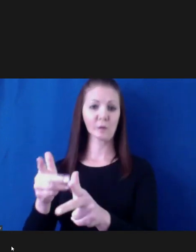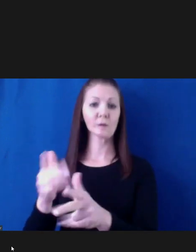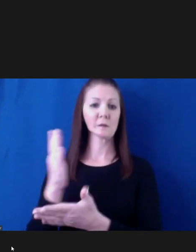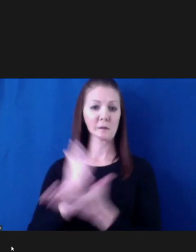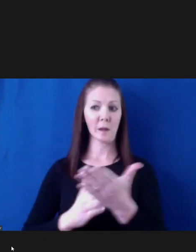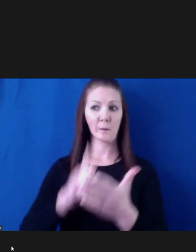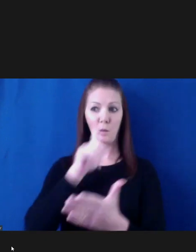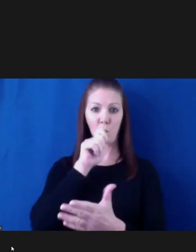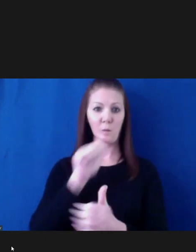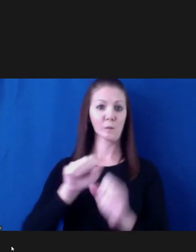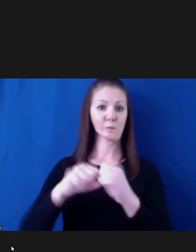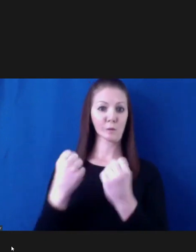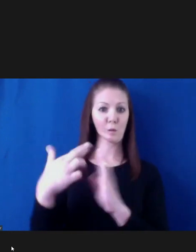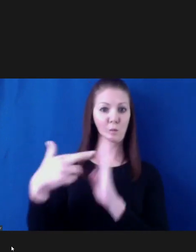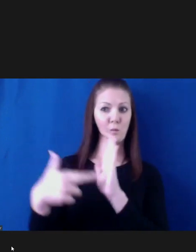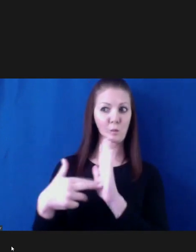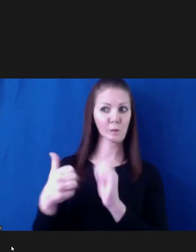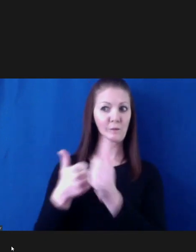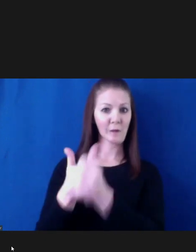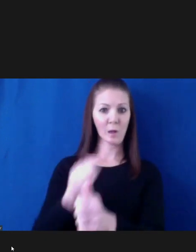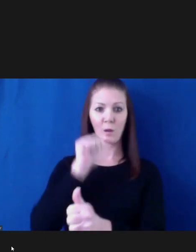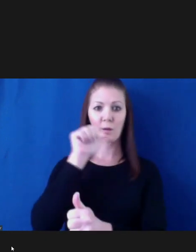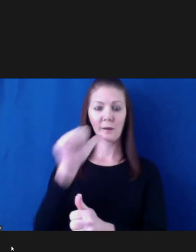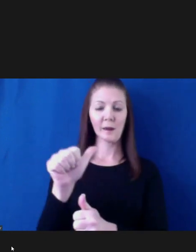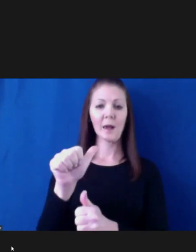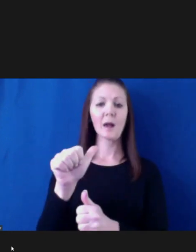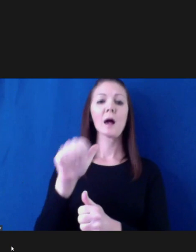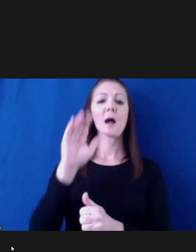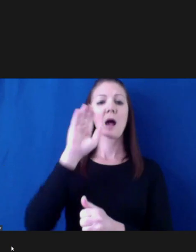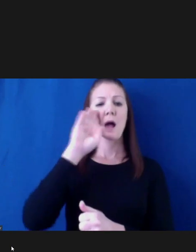violation. And there are some exceptions to the.